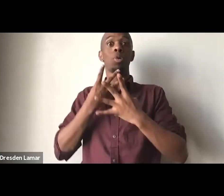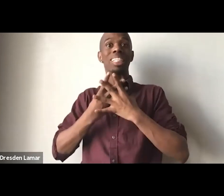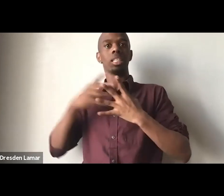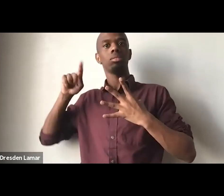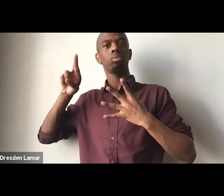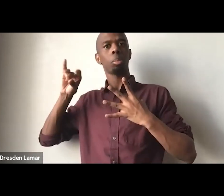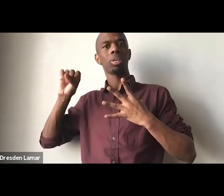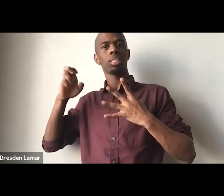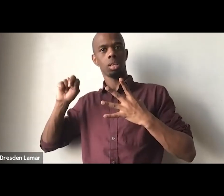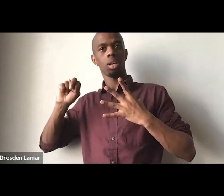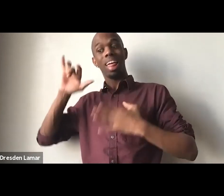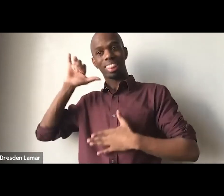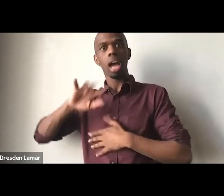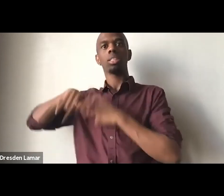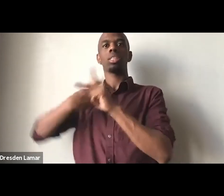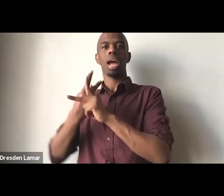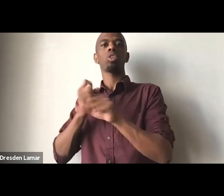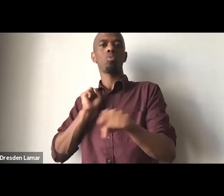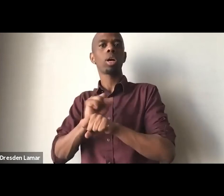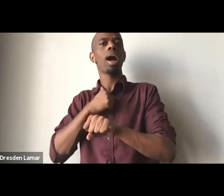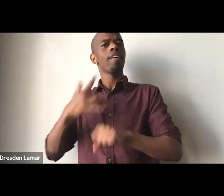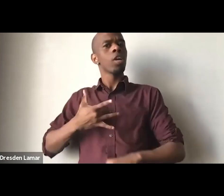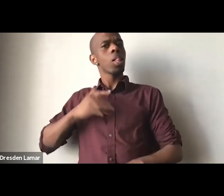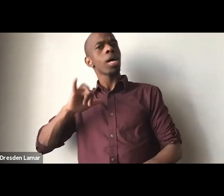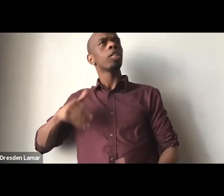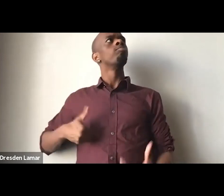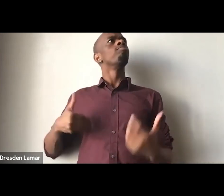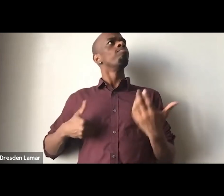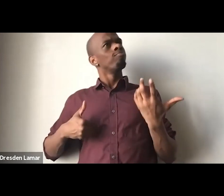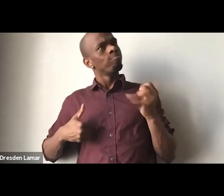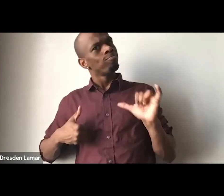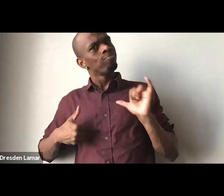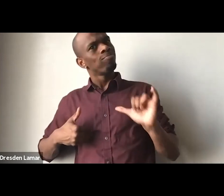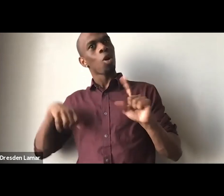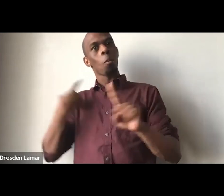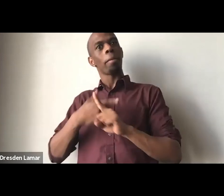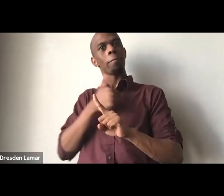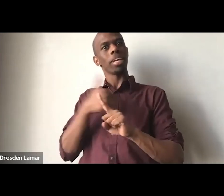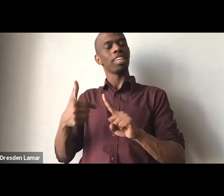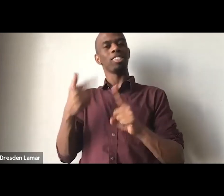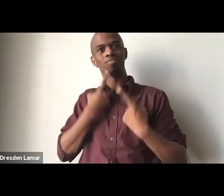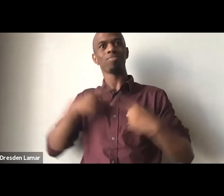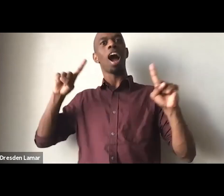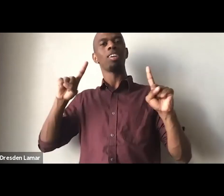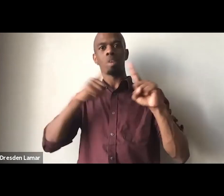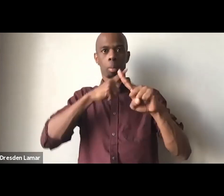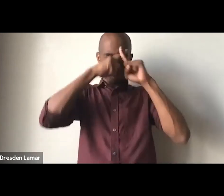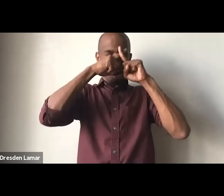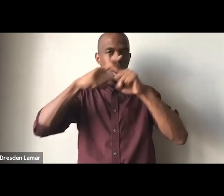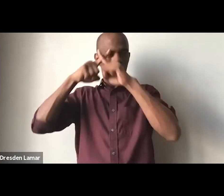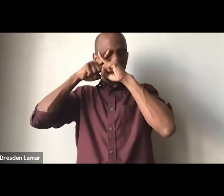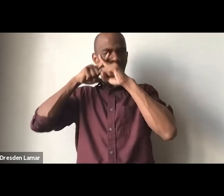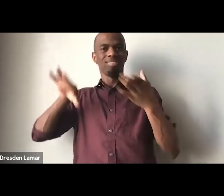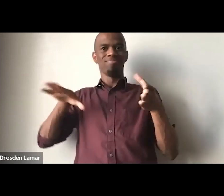that I feel like, you know, on my deathbed, I'll be thinking about. It's the